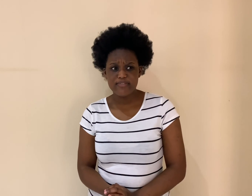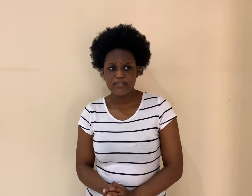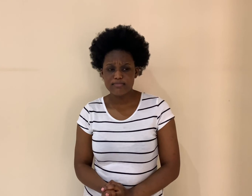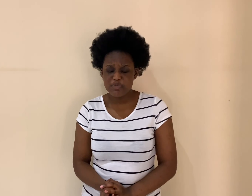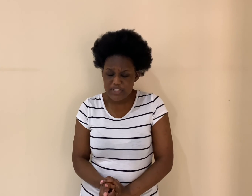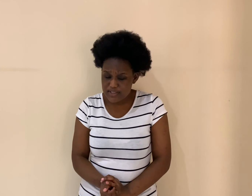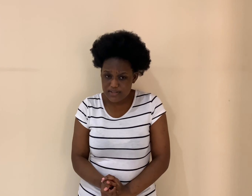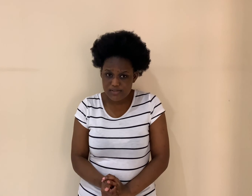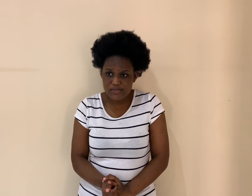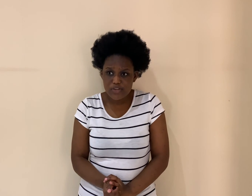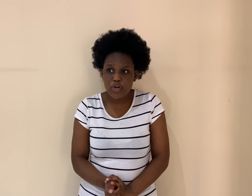species.